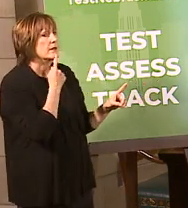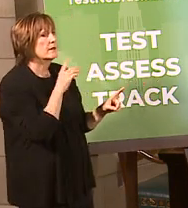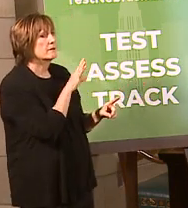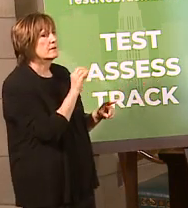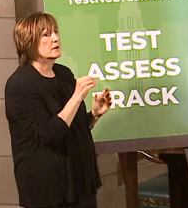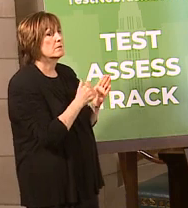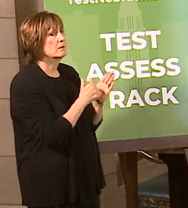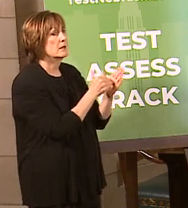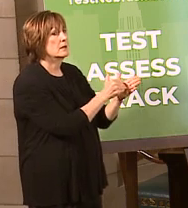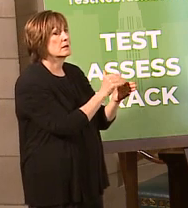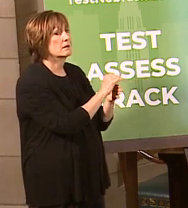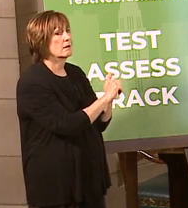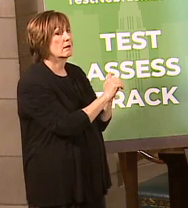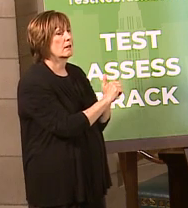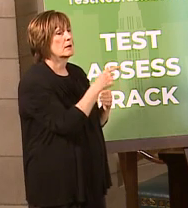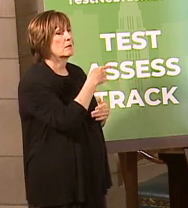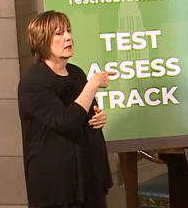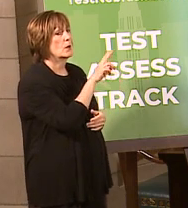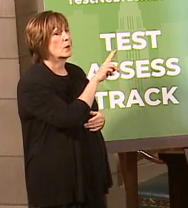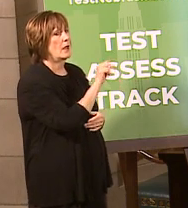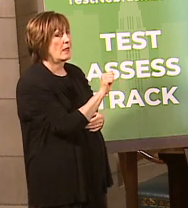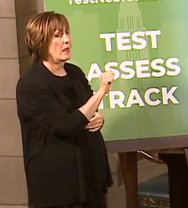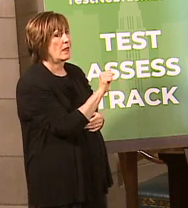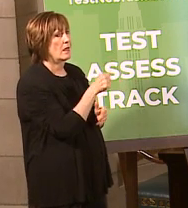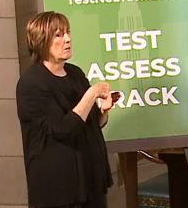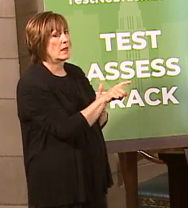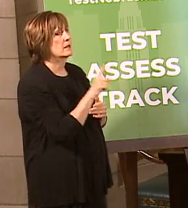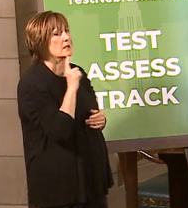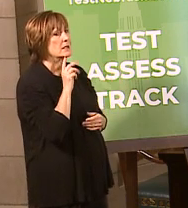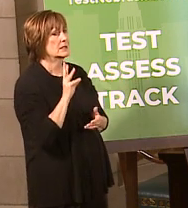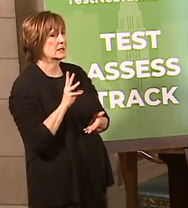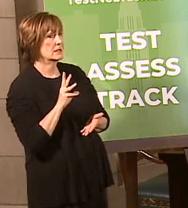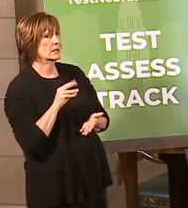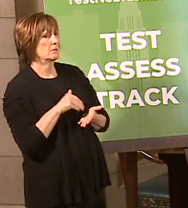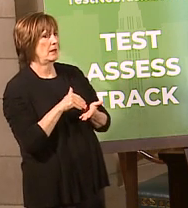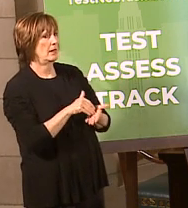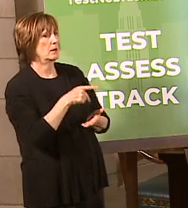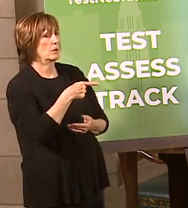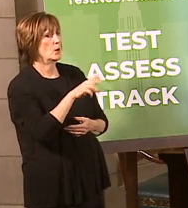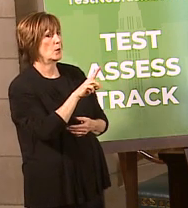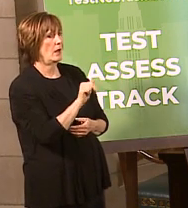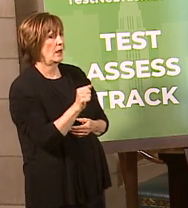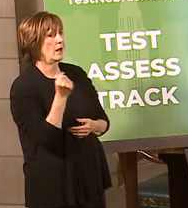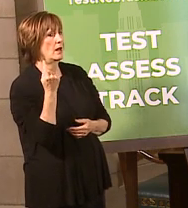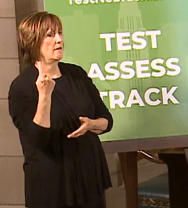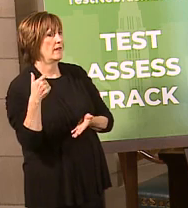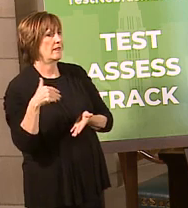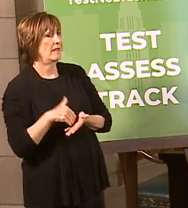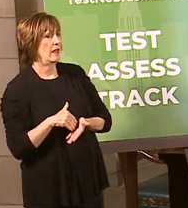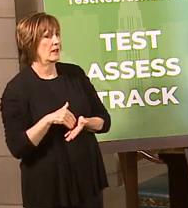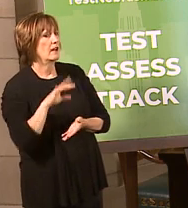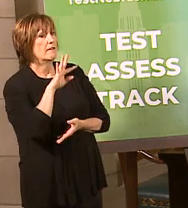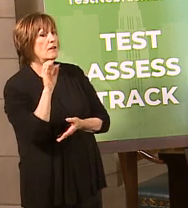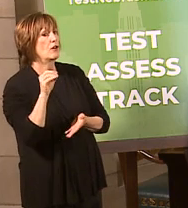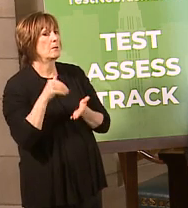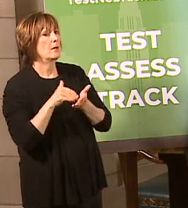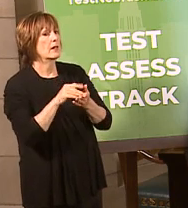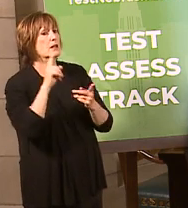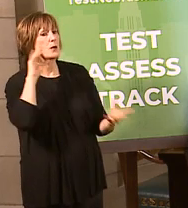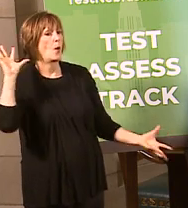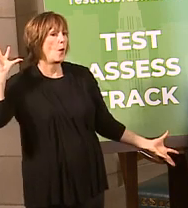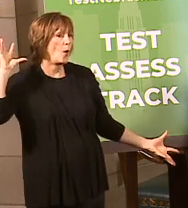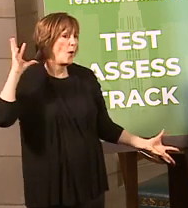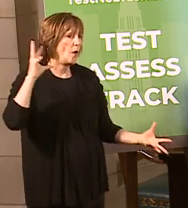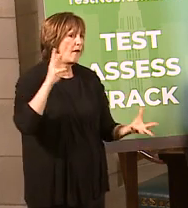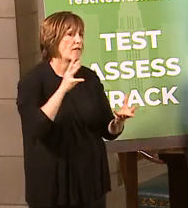$40 million that the PUA paid. Yeah. you paid 6 million PUA at 11,000 claims? think $40 million isn't overall. Oh, $40